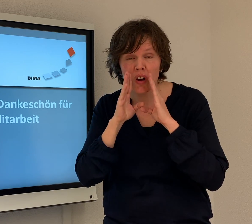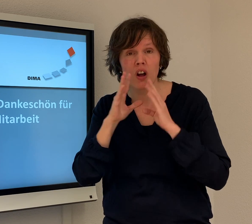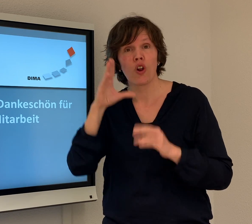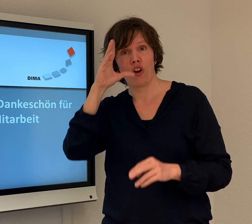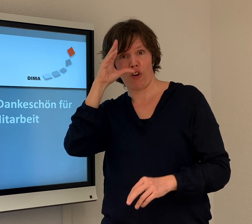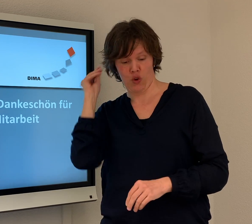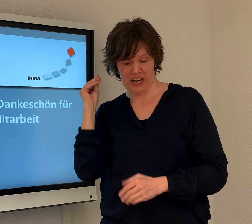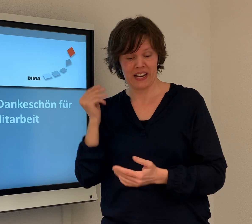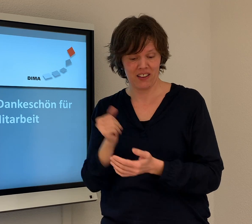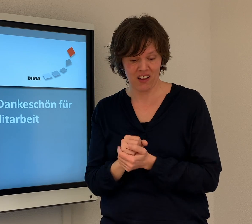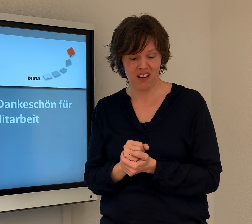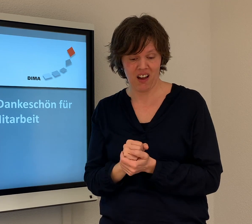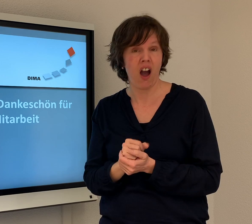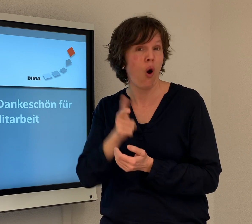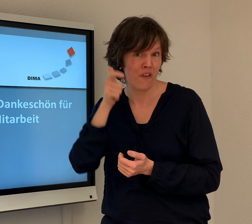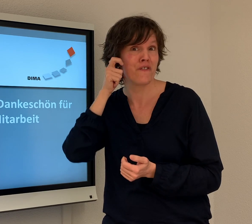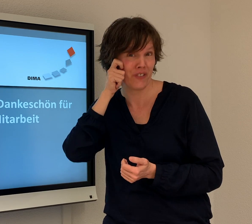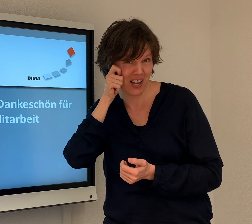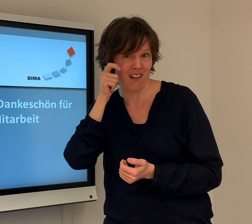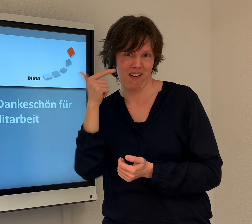I don't know do it.